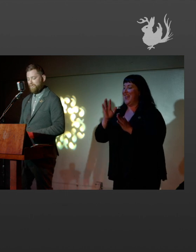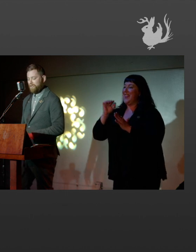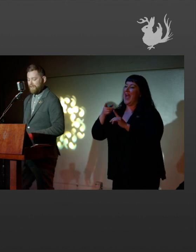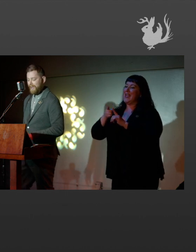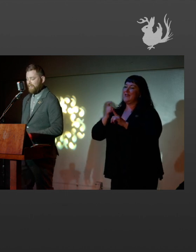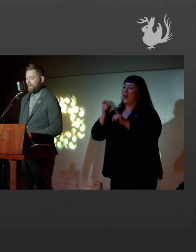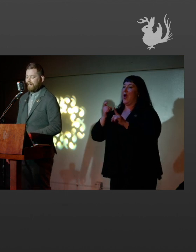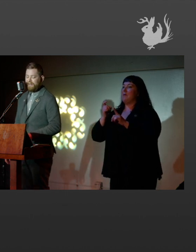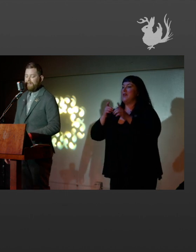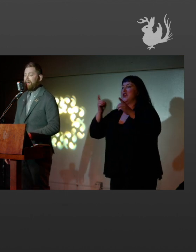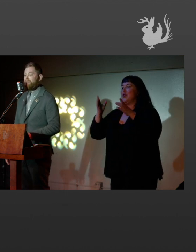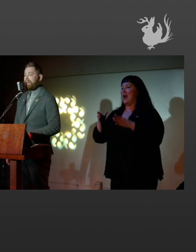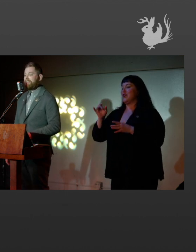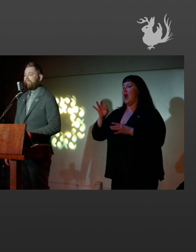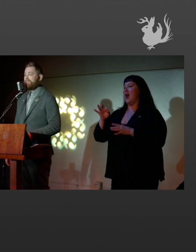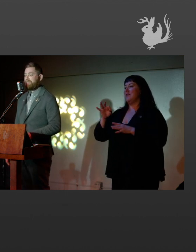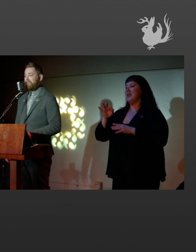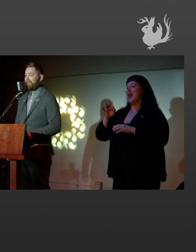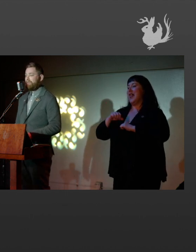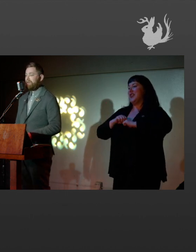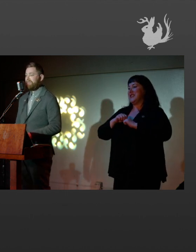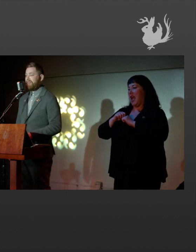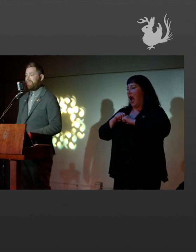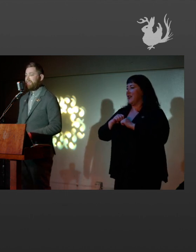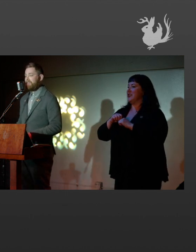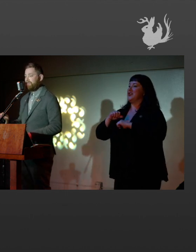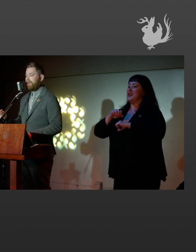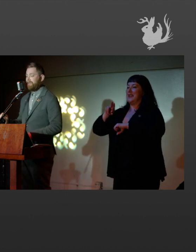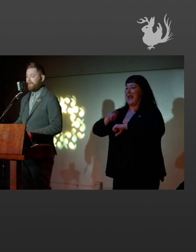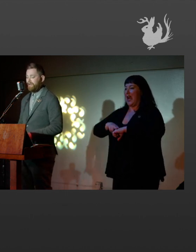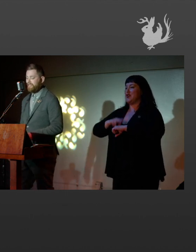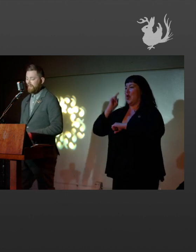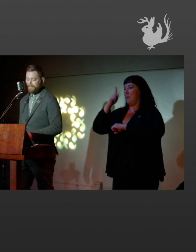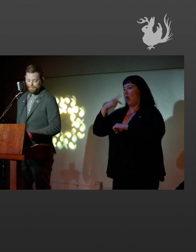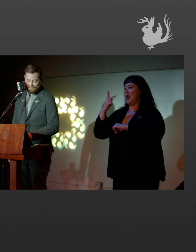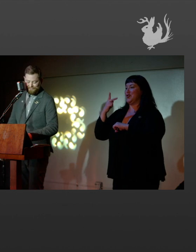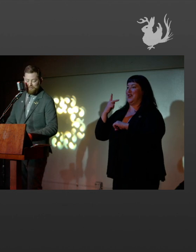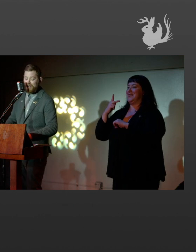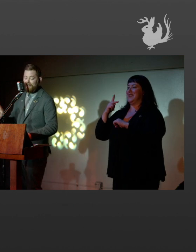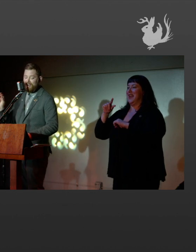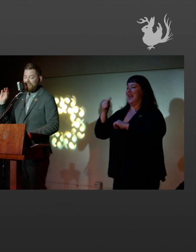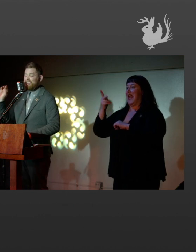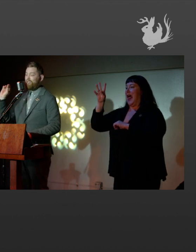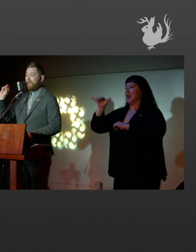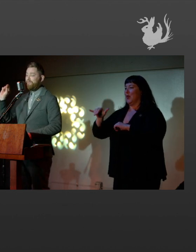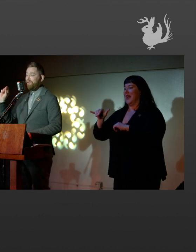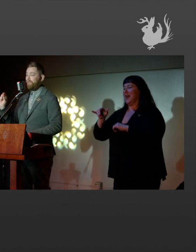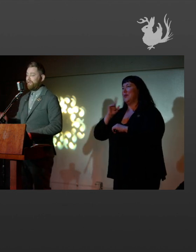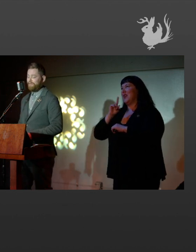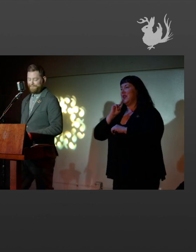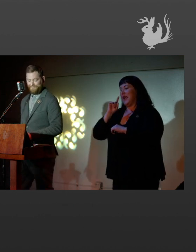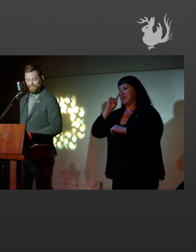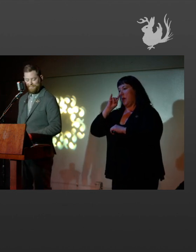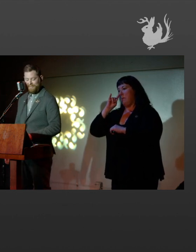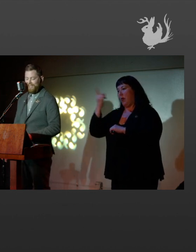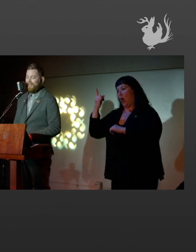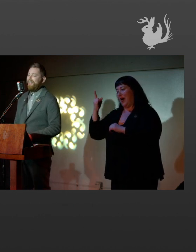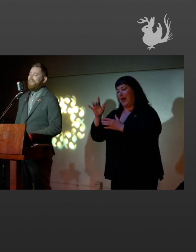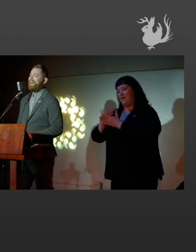National Portrait Gallery. Otherwise, it was a very boring video. I don't recommend watching. But it's a great pull quote.